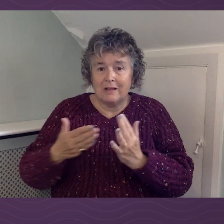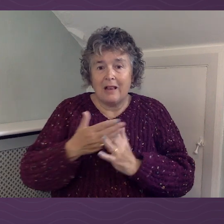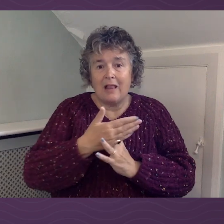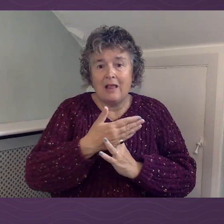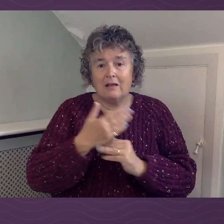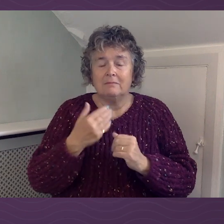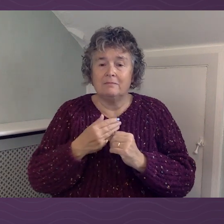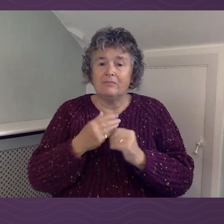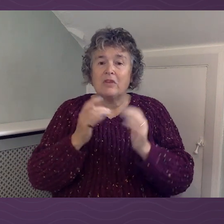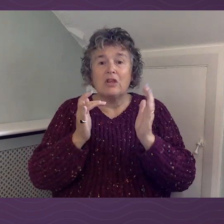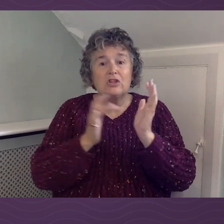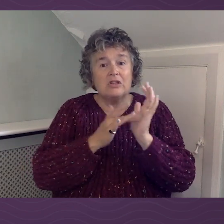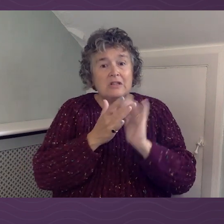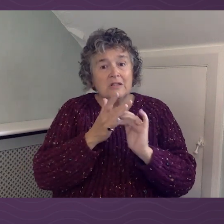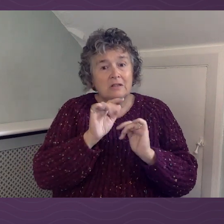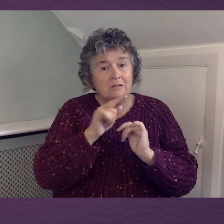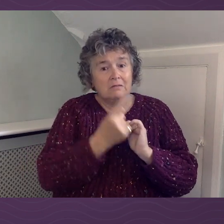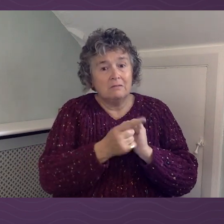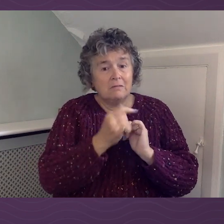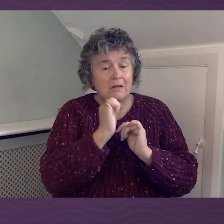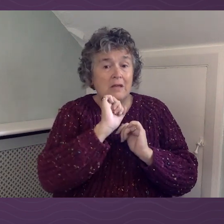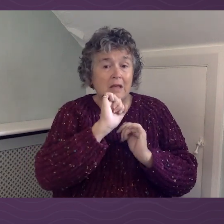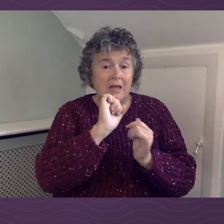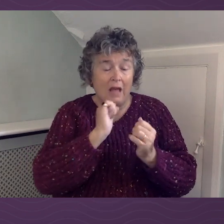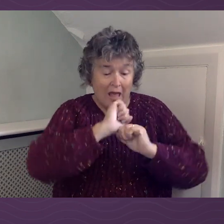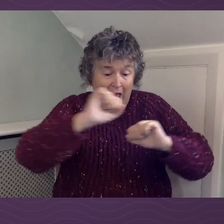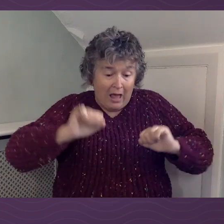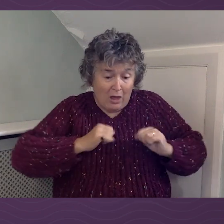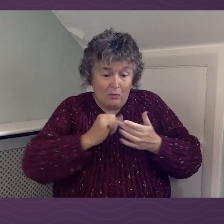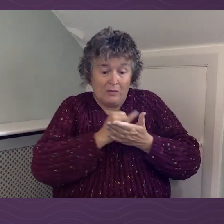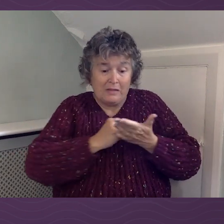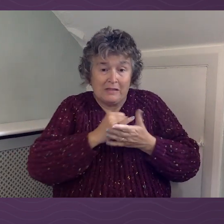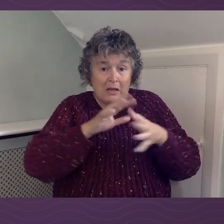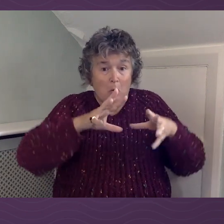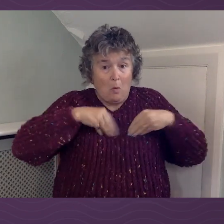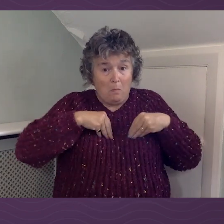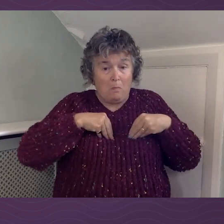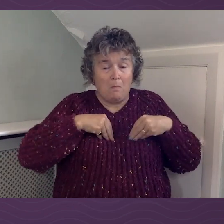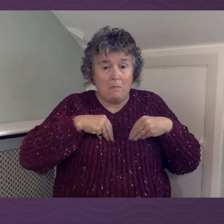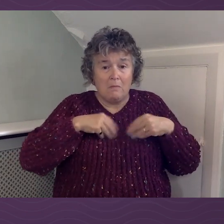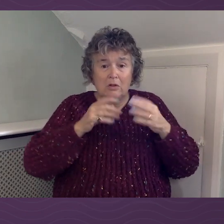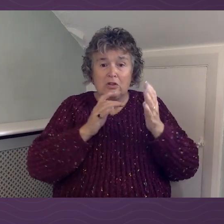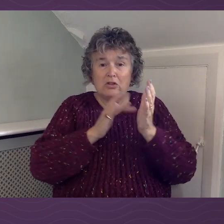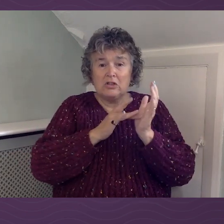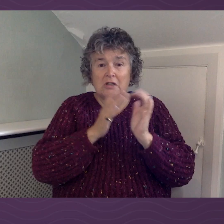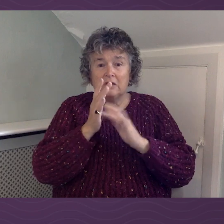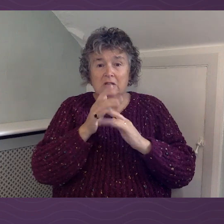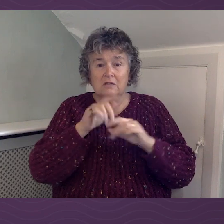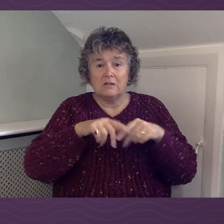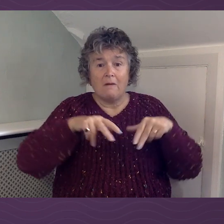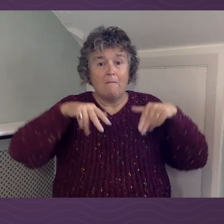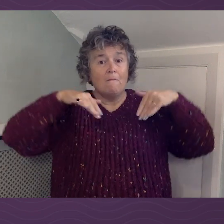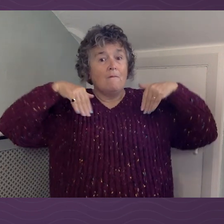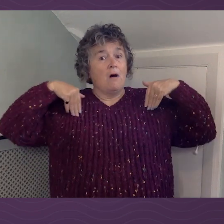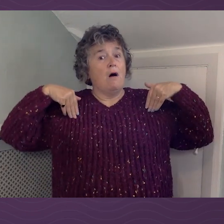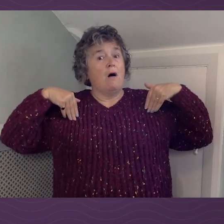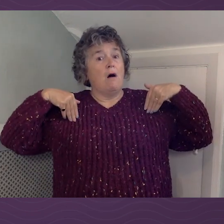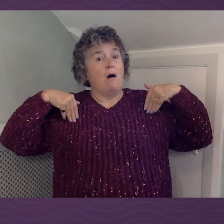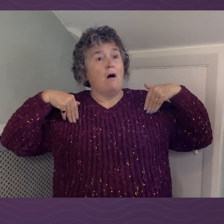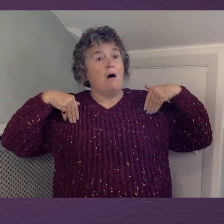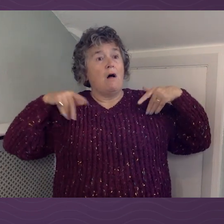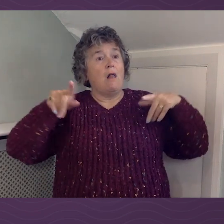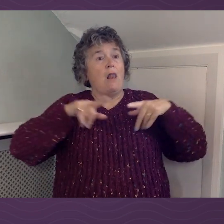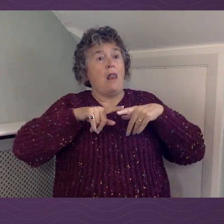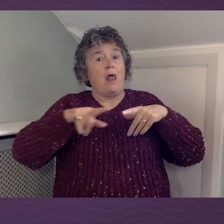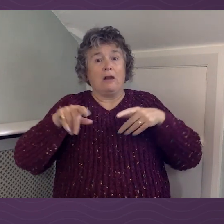took our sin upon himself, it means he didn't do it from a distance. He didn't stand back with a rod and just